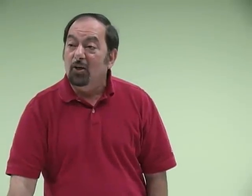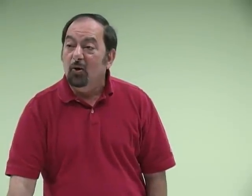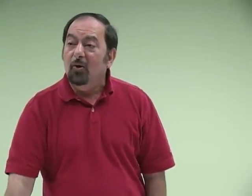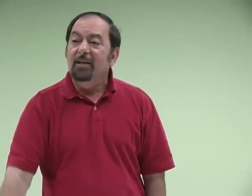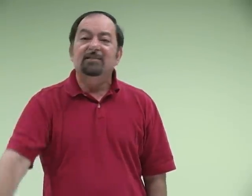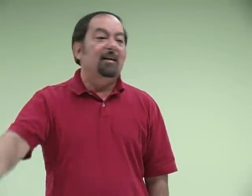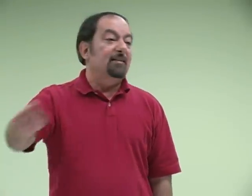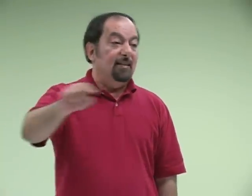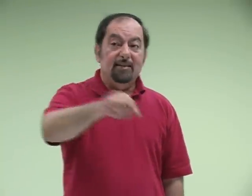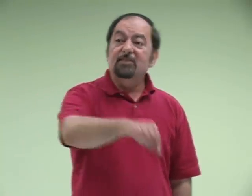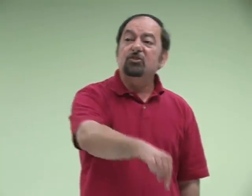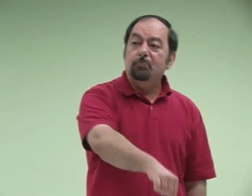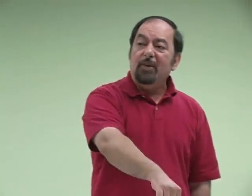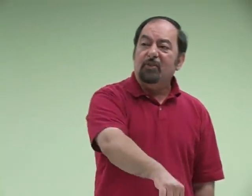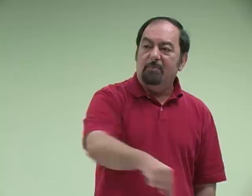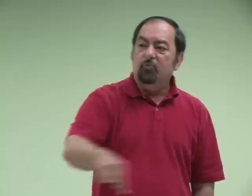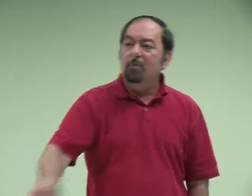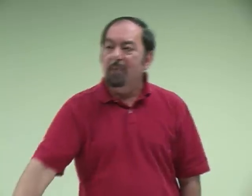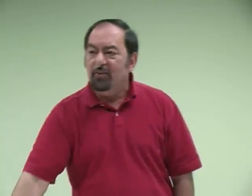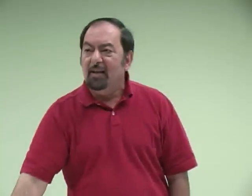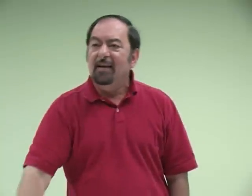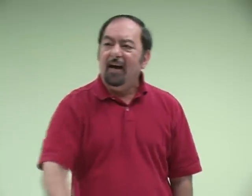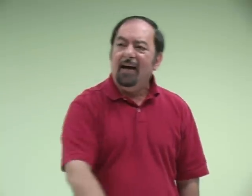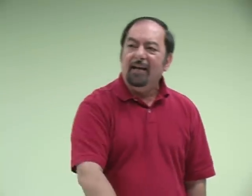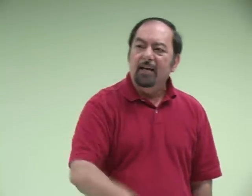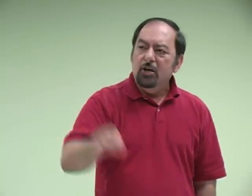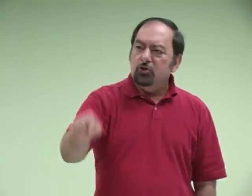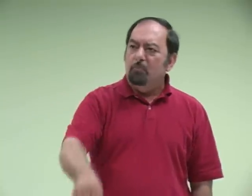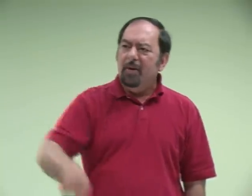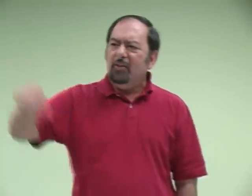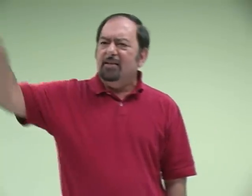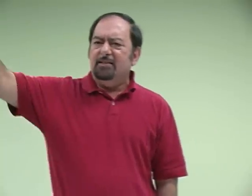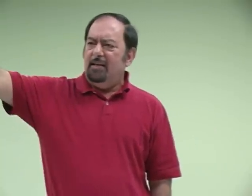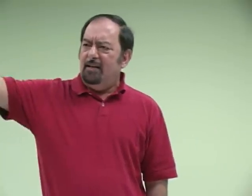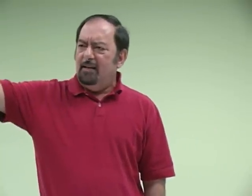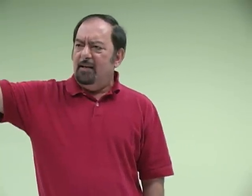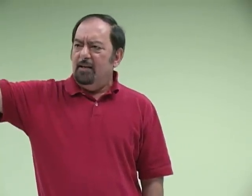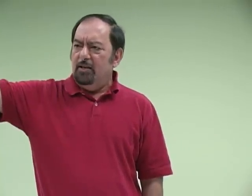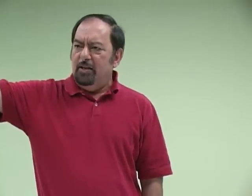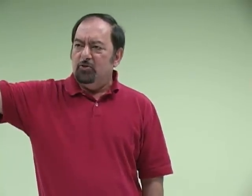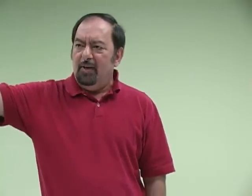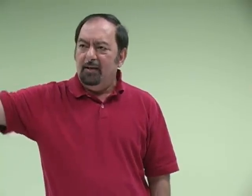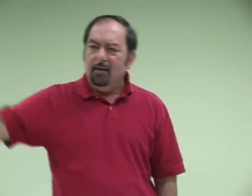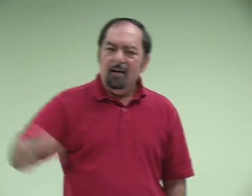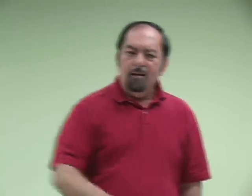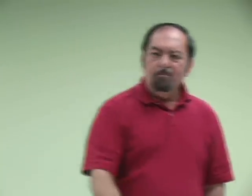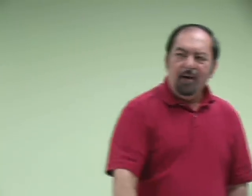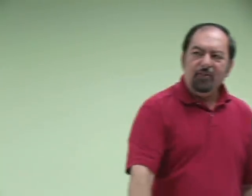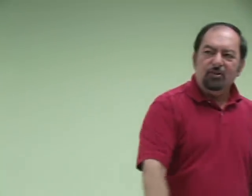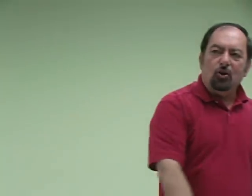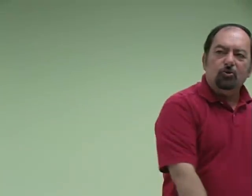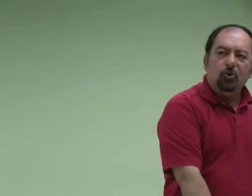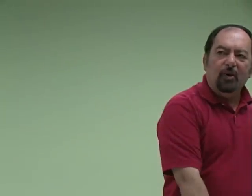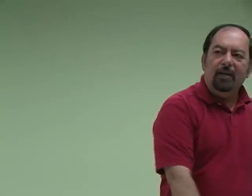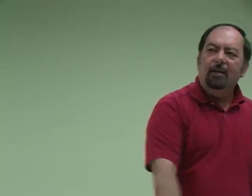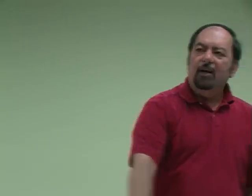the Lord, he said, this is Bethel, between Bethel and I. So Bethel is in Israel. Bethel is also in